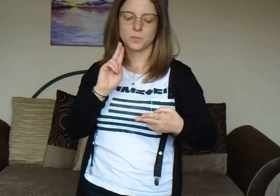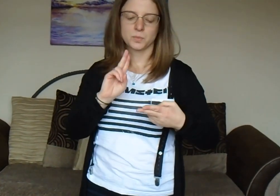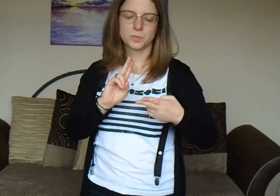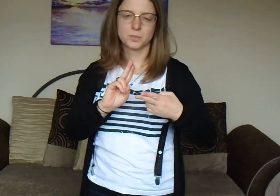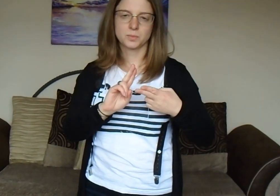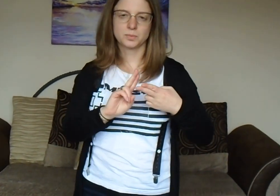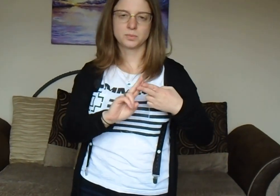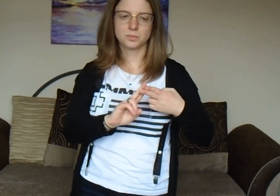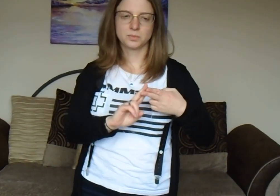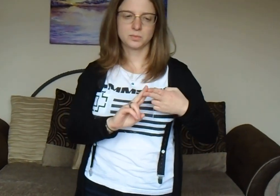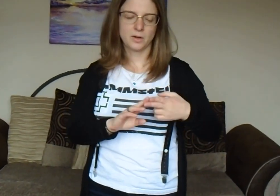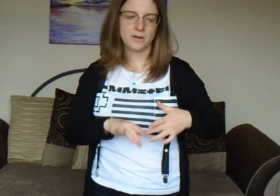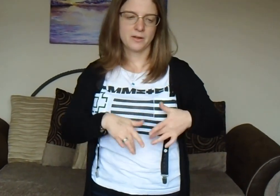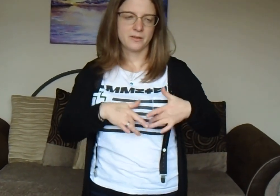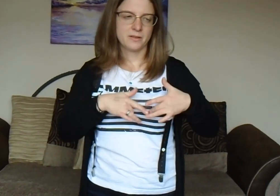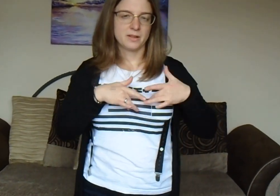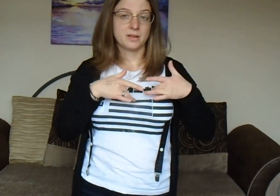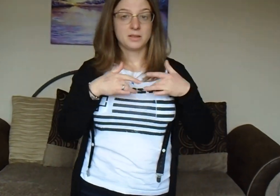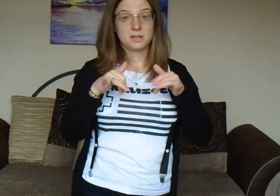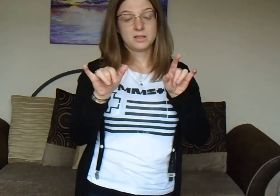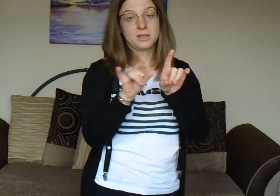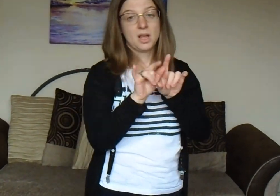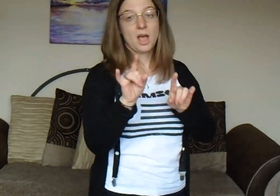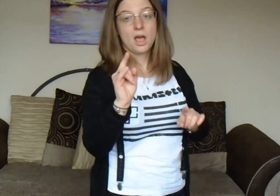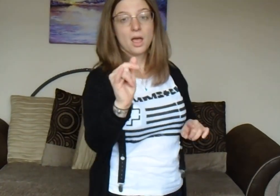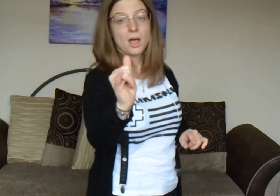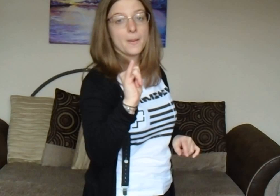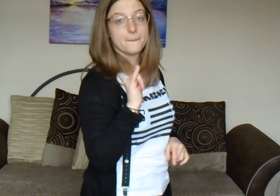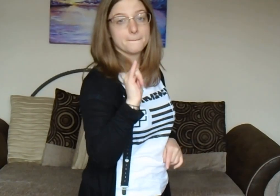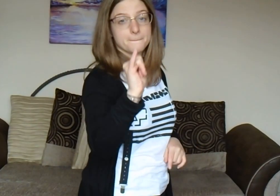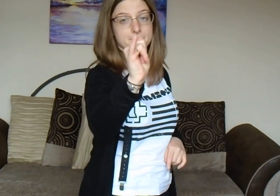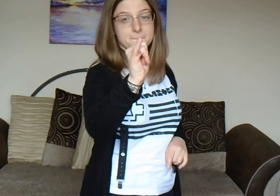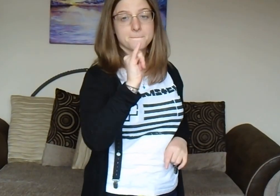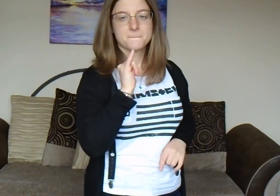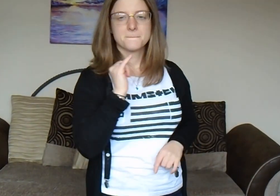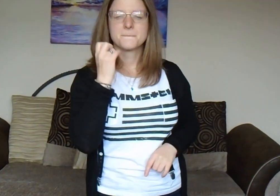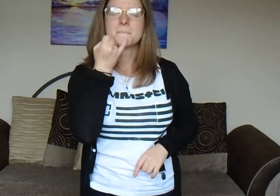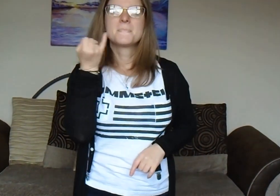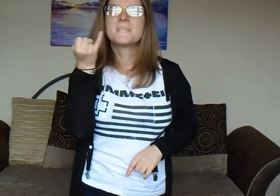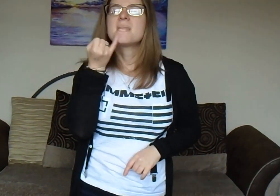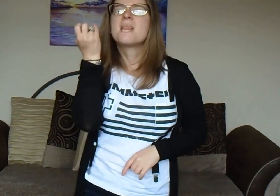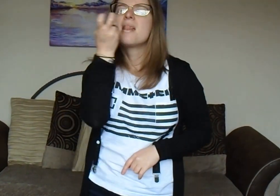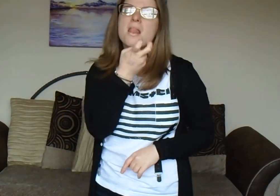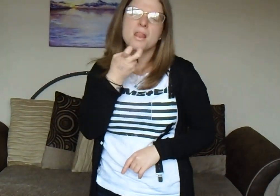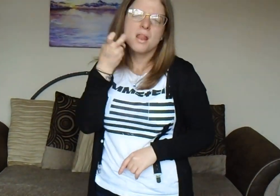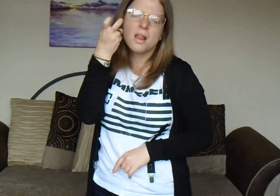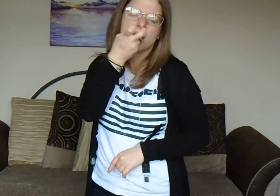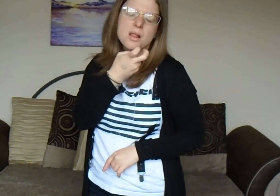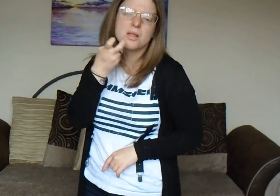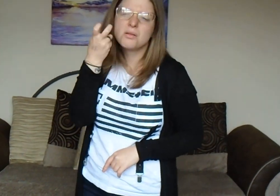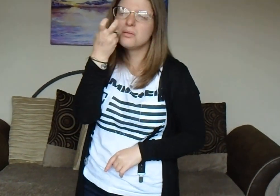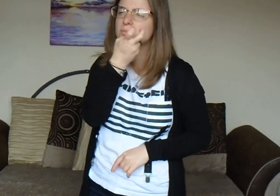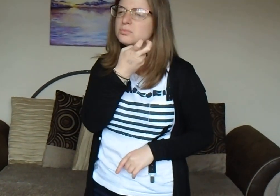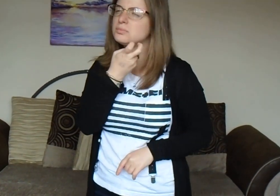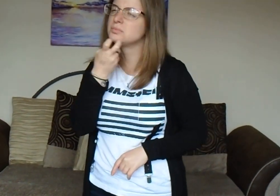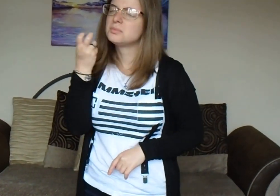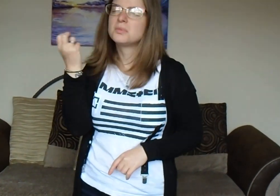It feels the same Your bitter lips There's no light